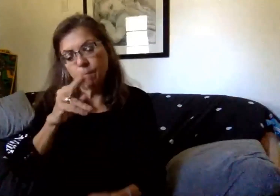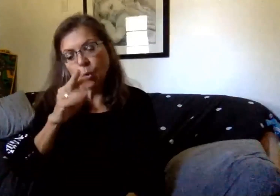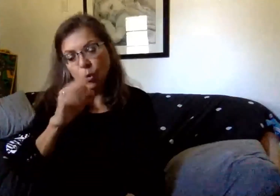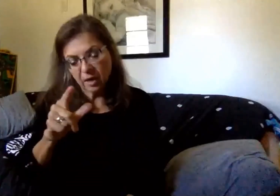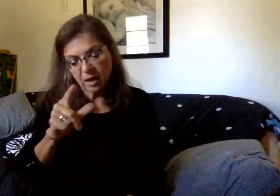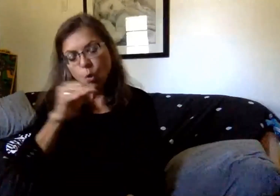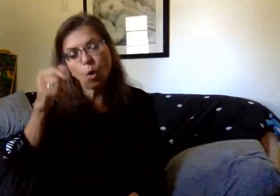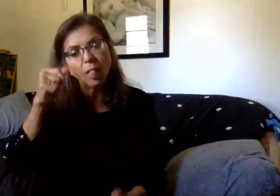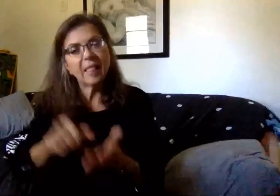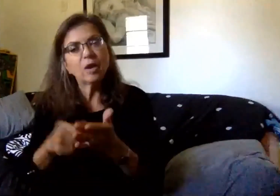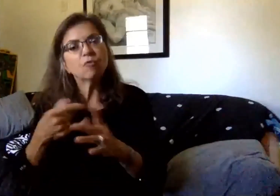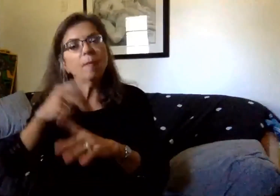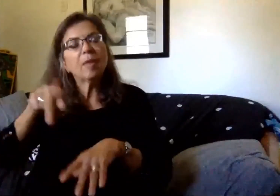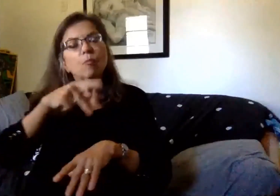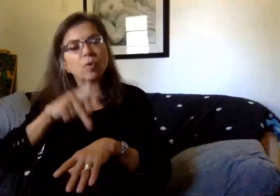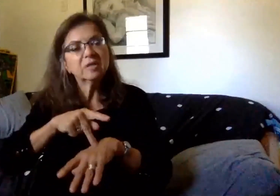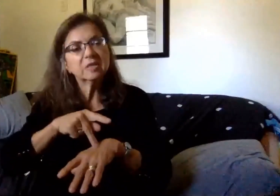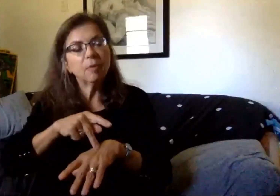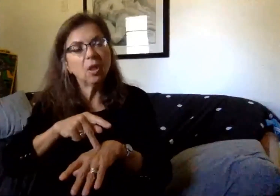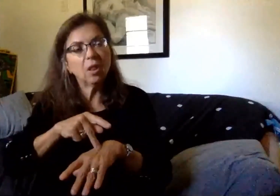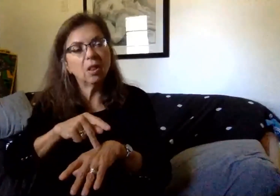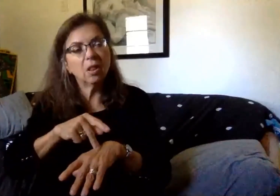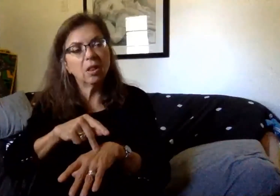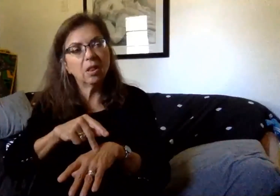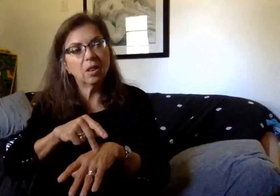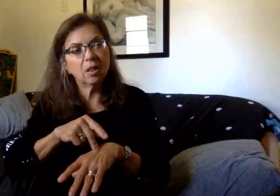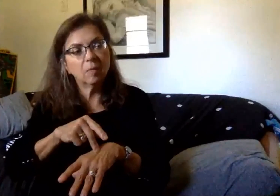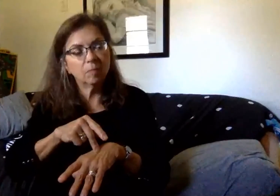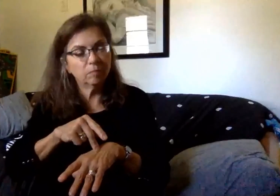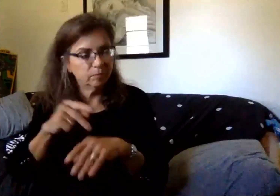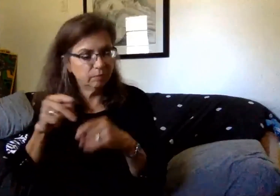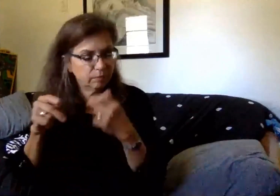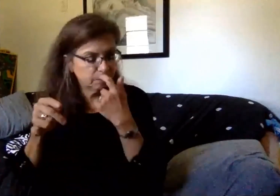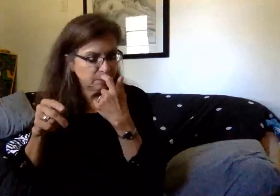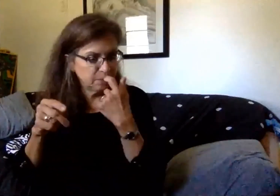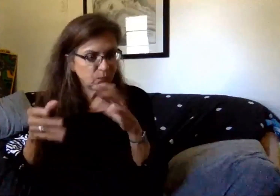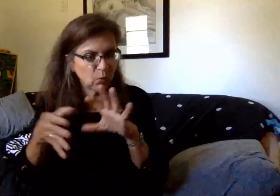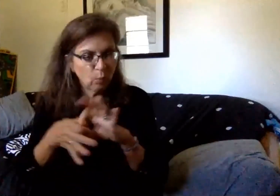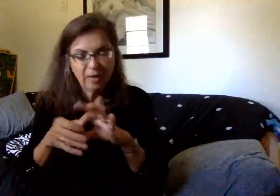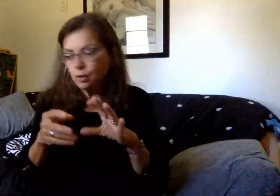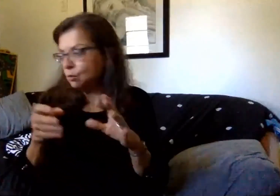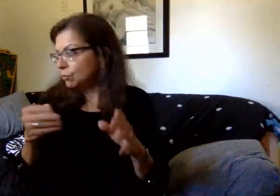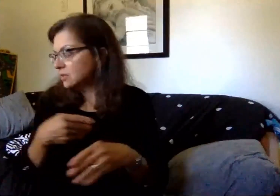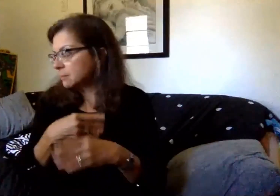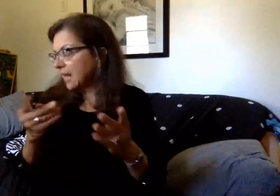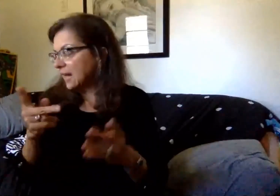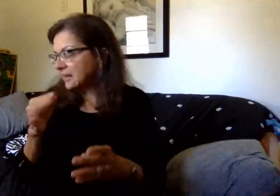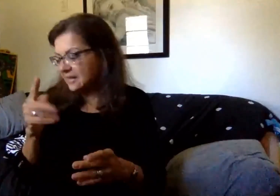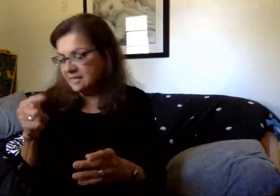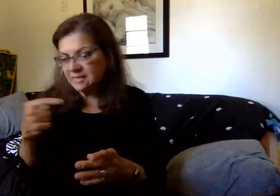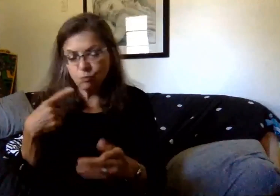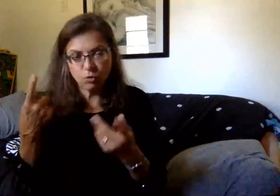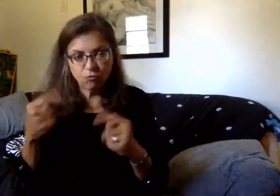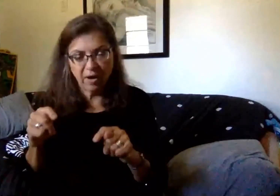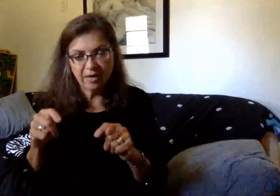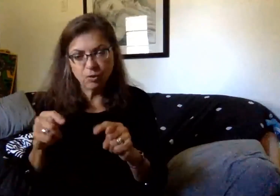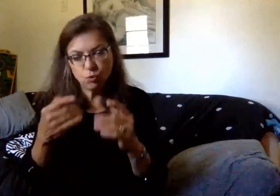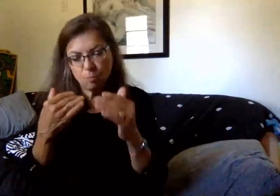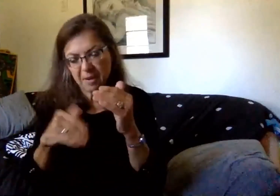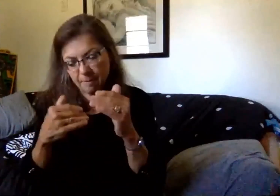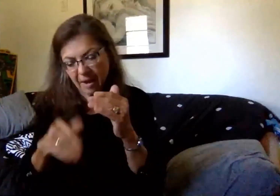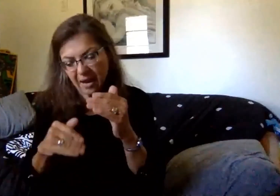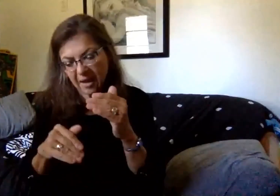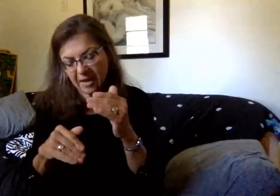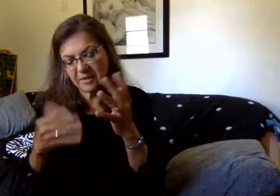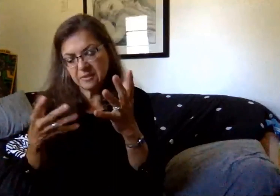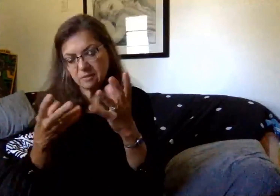from the principals that have information about supply lists. Once again, we're trying to minimize and streamline the amount of